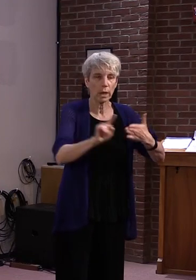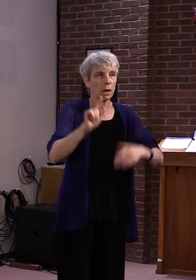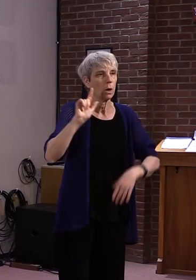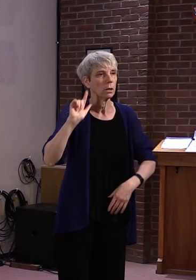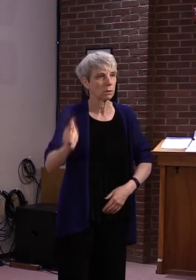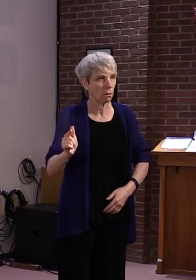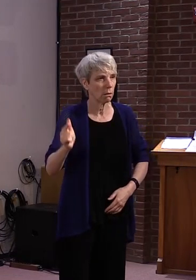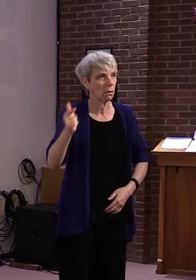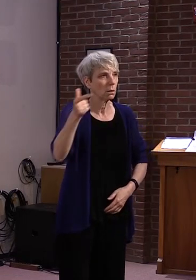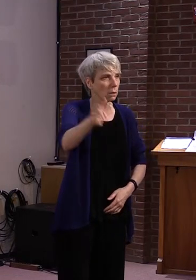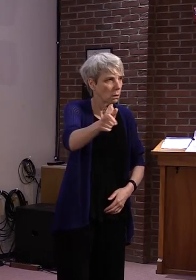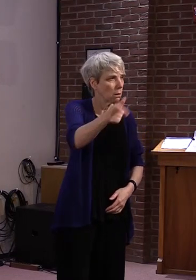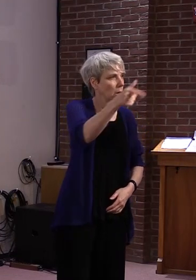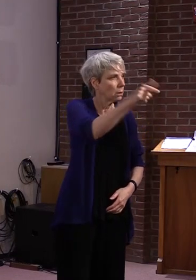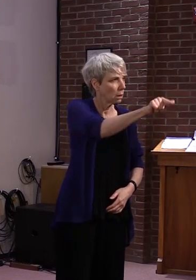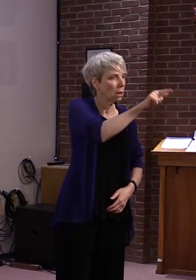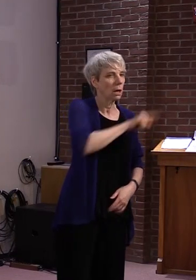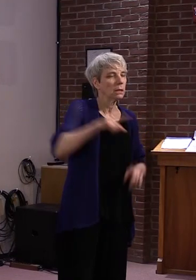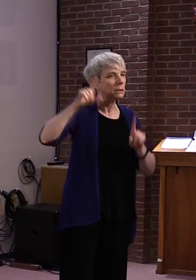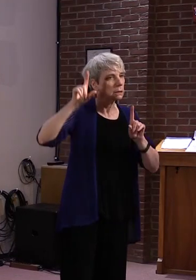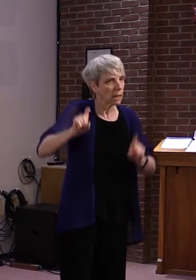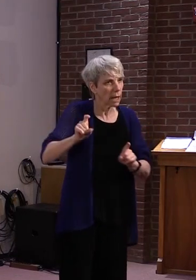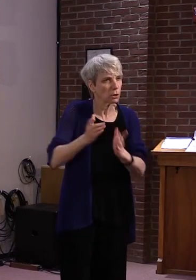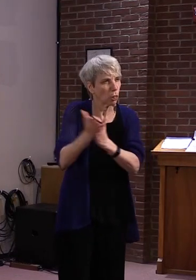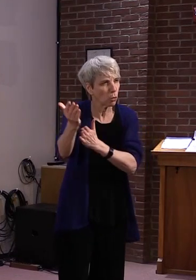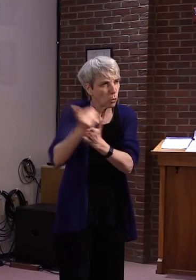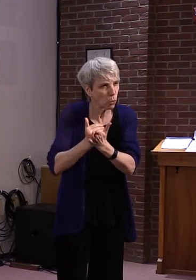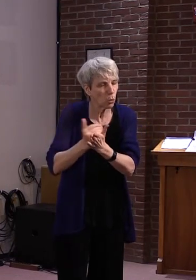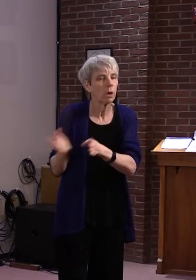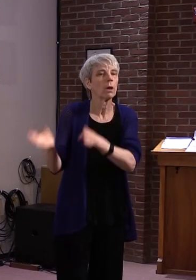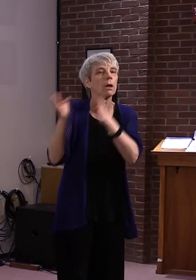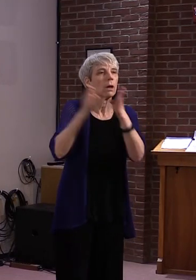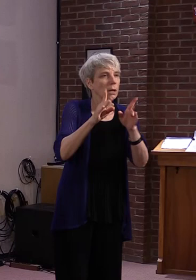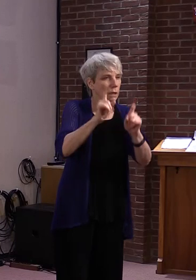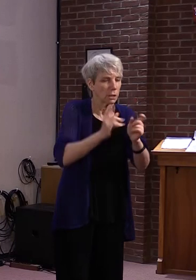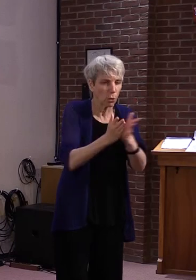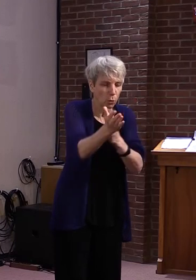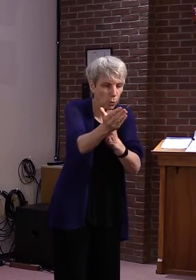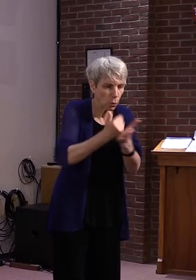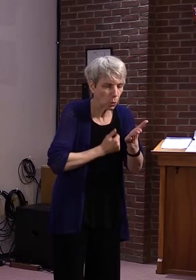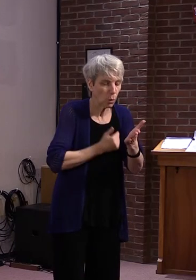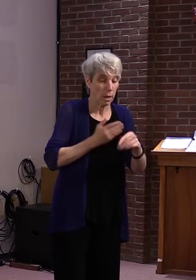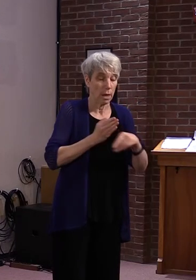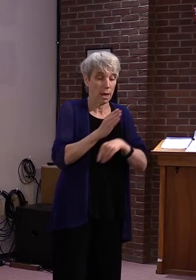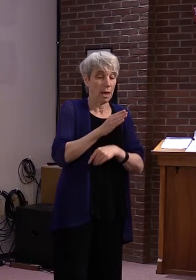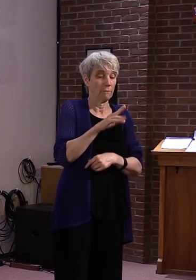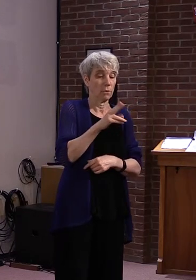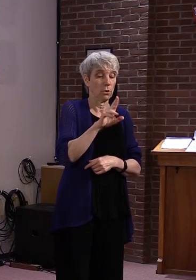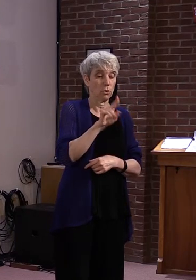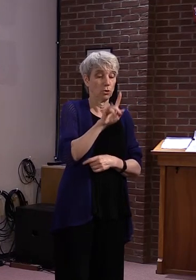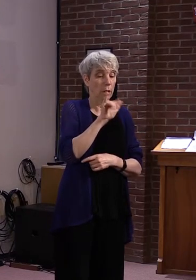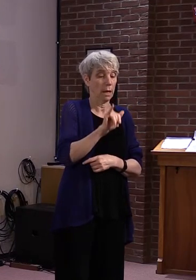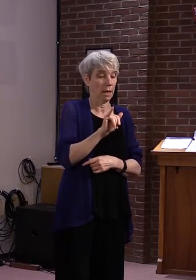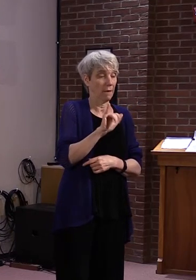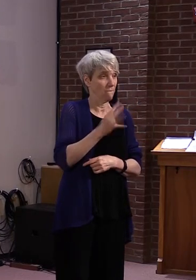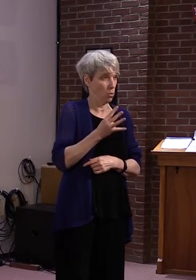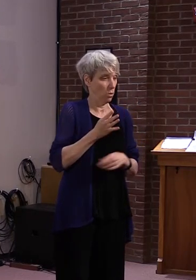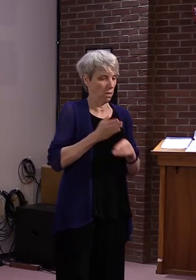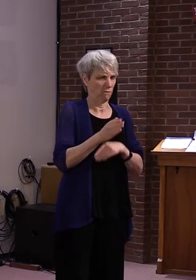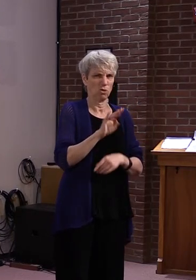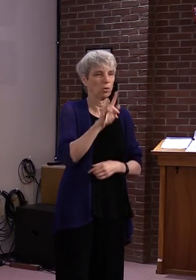week, one facility. That will begin right after the holiday on July 6. And that one